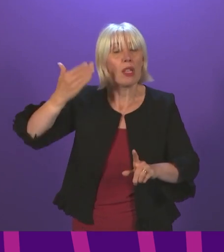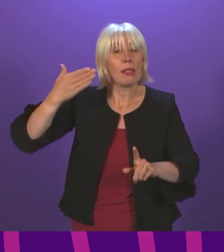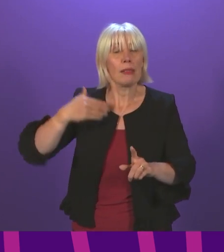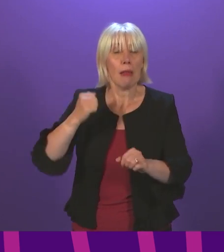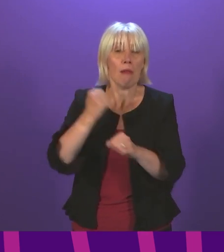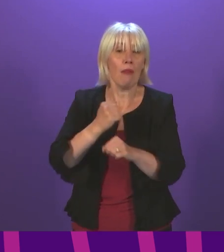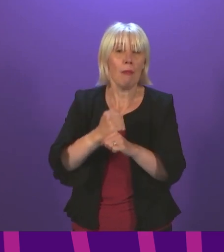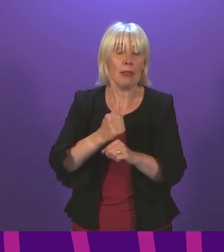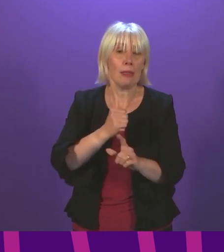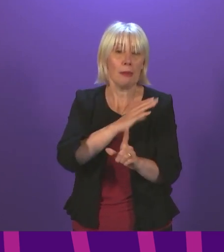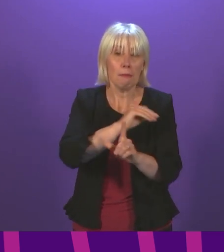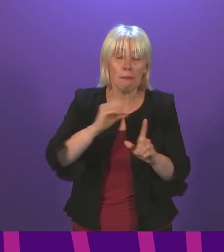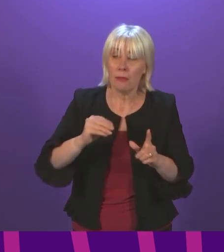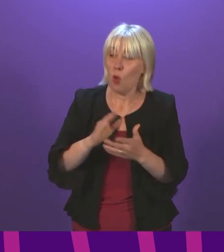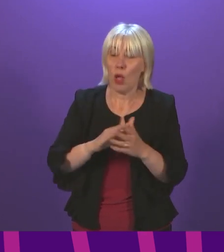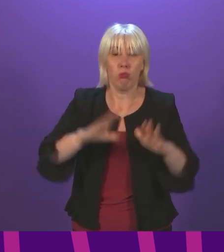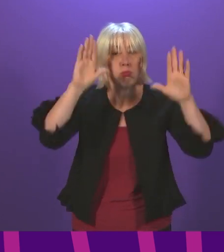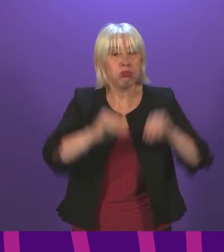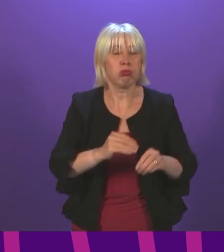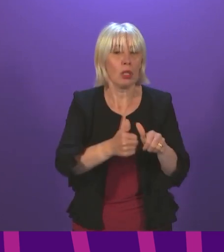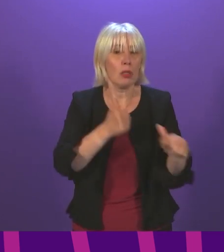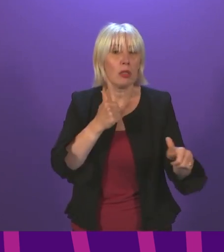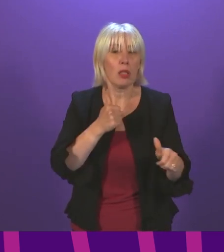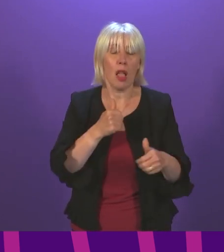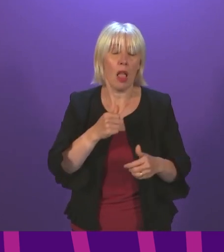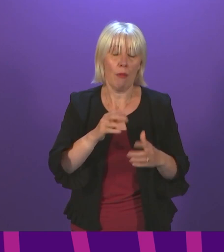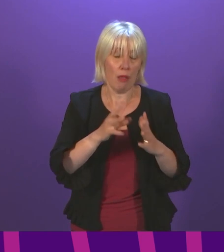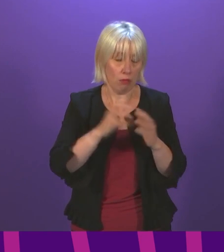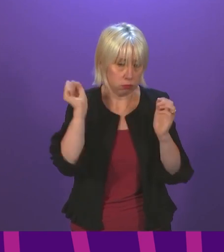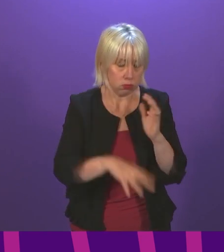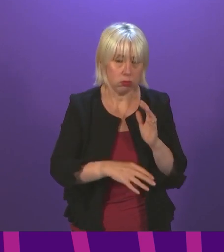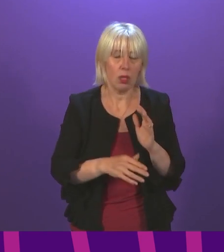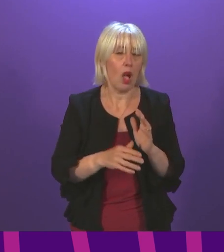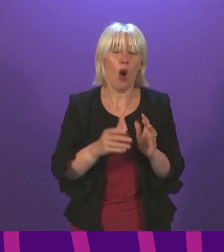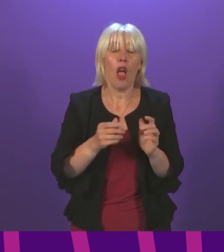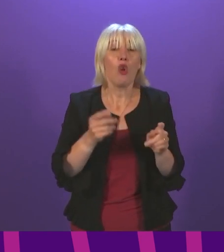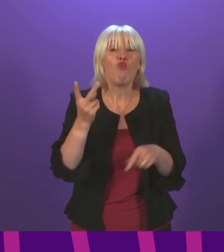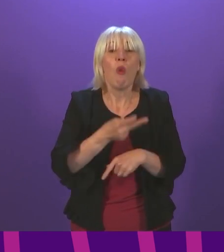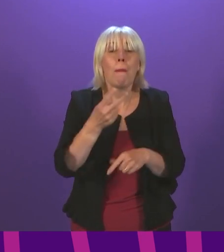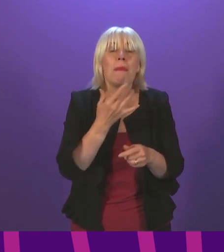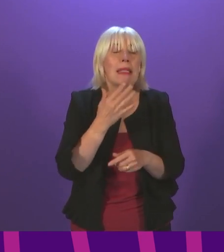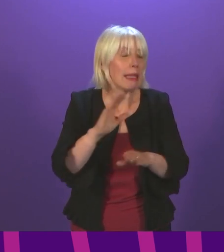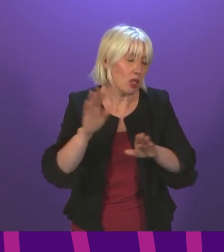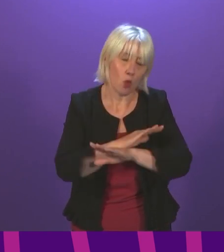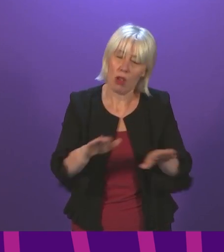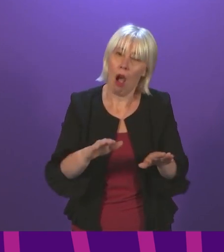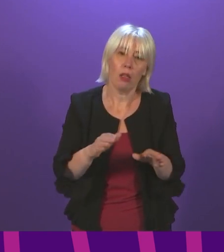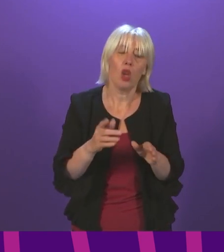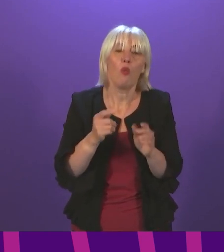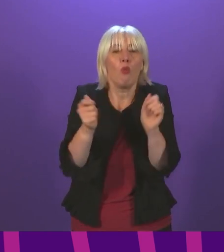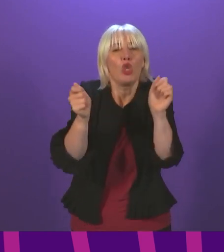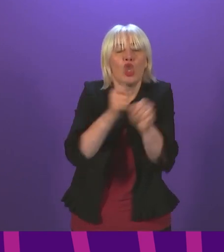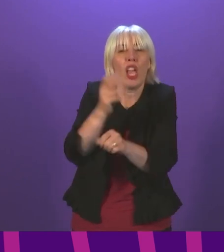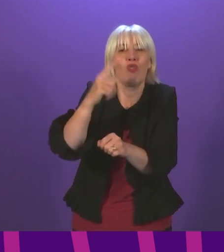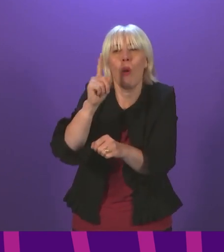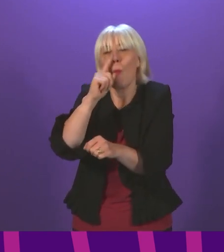around deindustrialisation. We must not repeat these mistakes in the process of decarbonisation, and that is why the just transition process